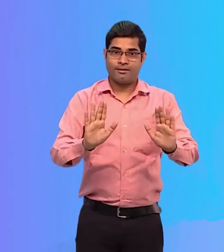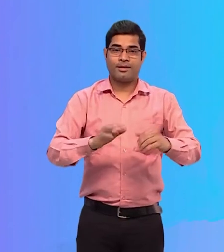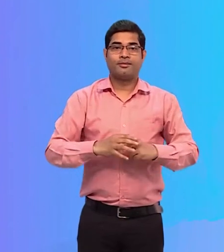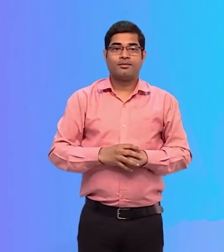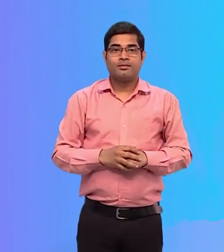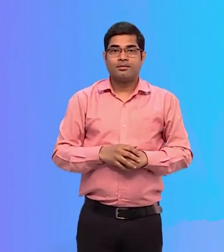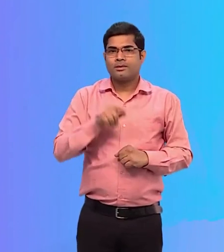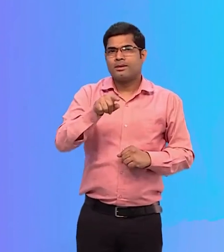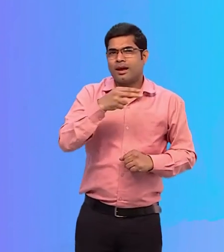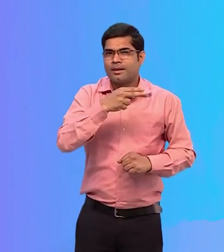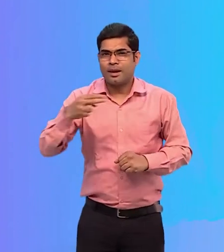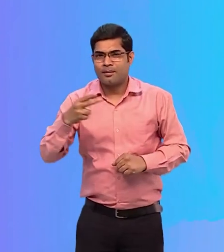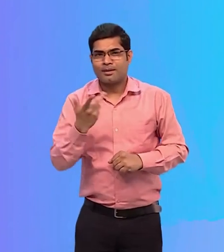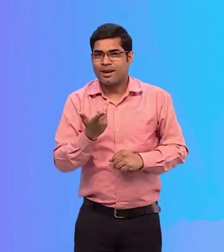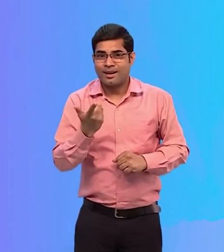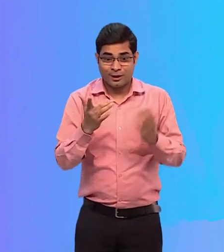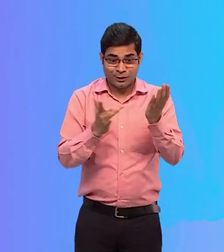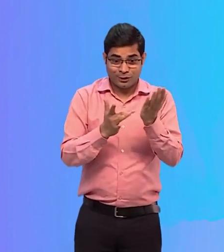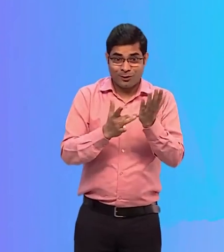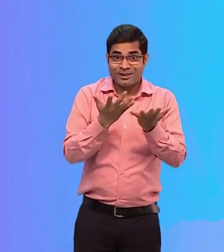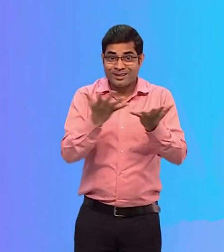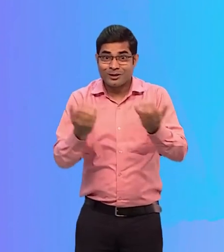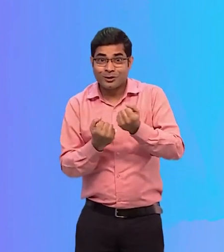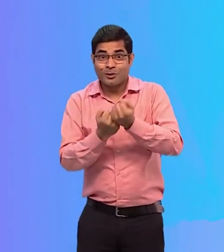These are called assistive devices